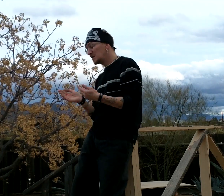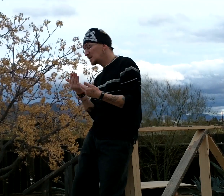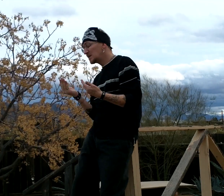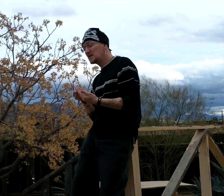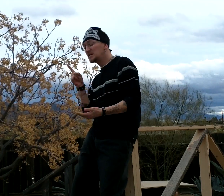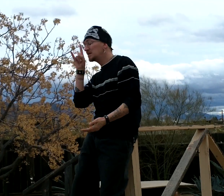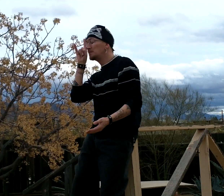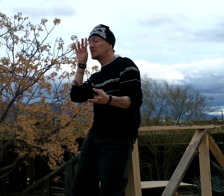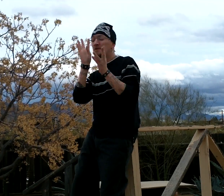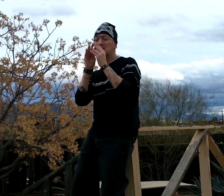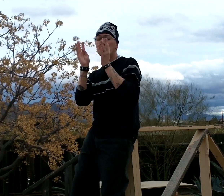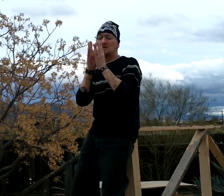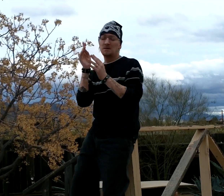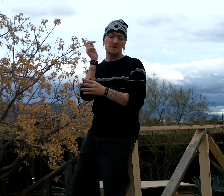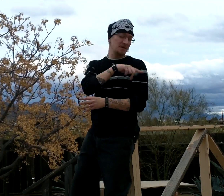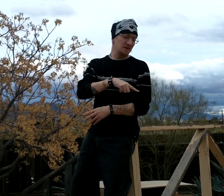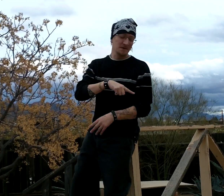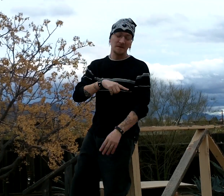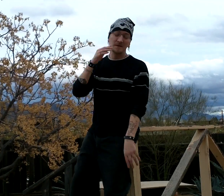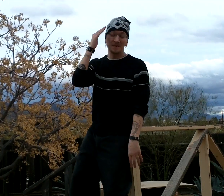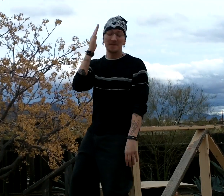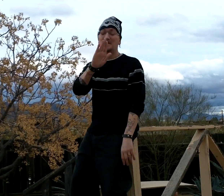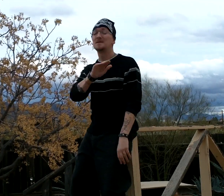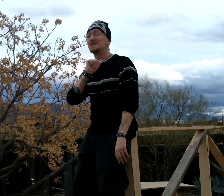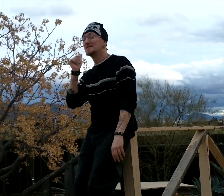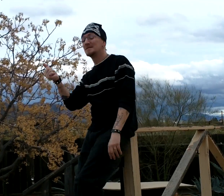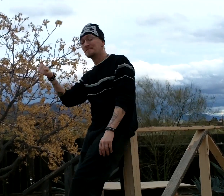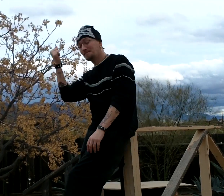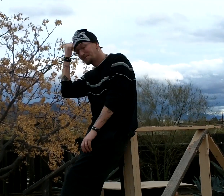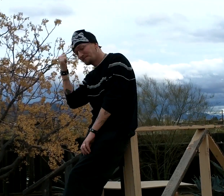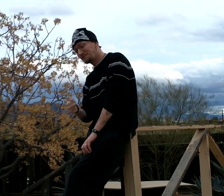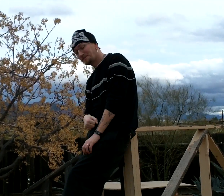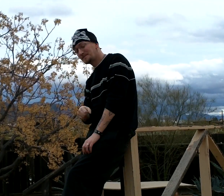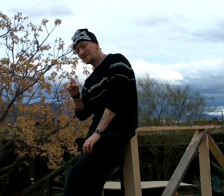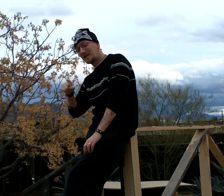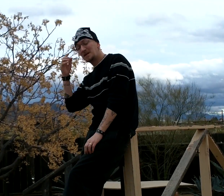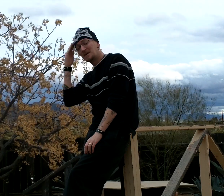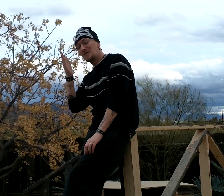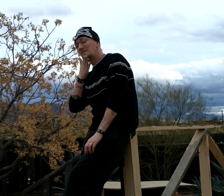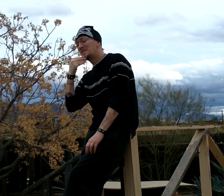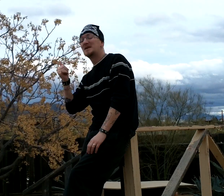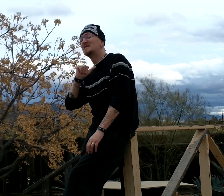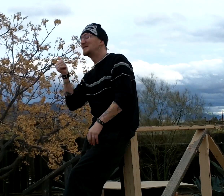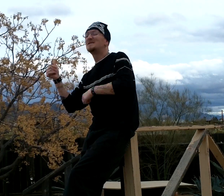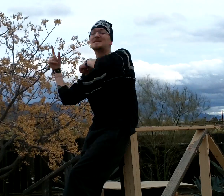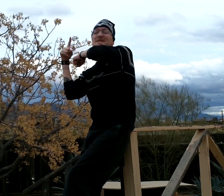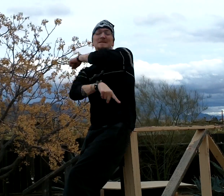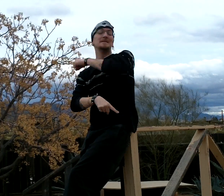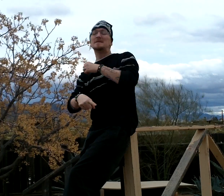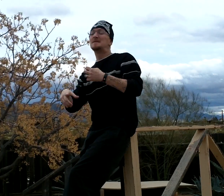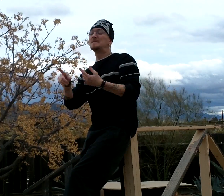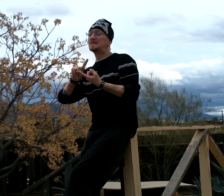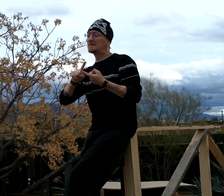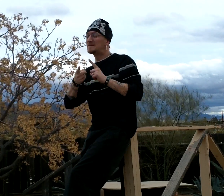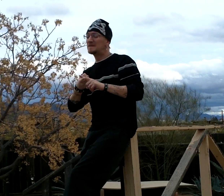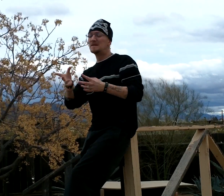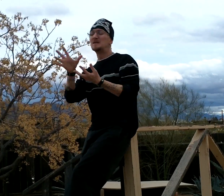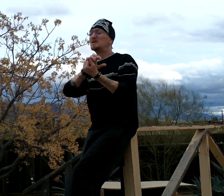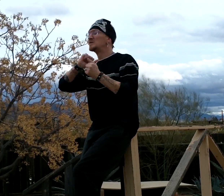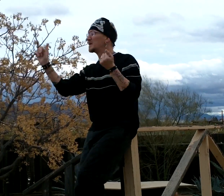not I should've known better to cheat or cry Wasted the chance that I'd better